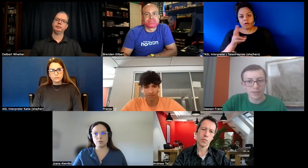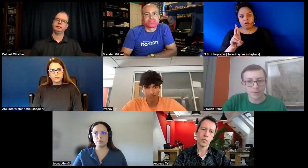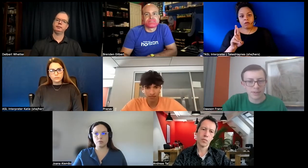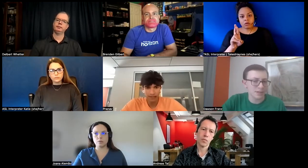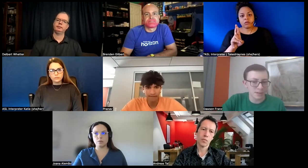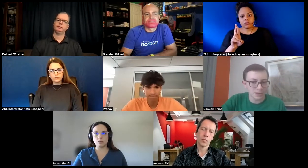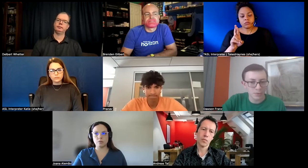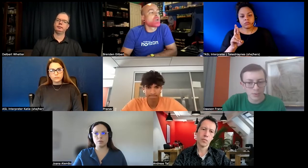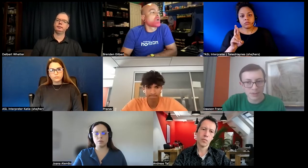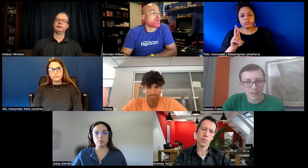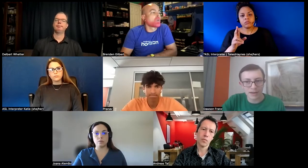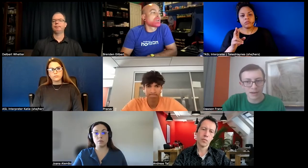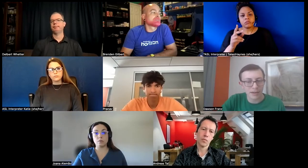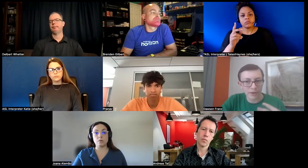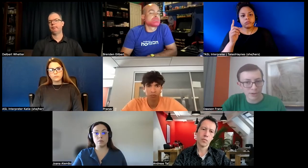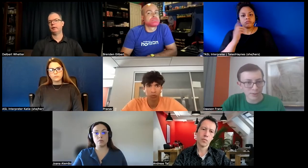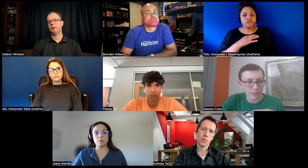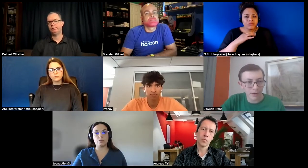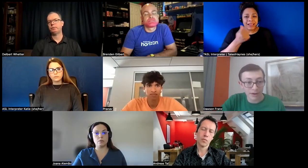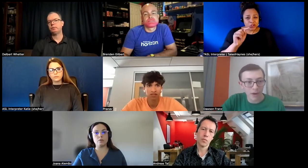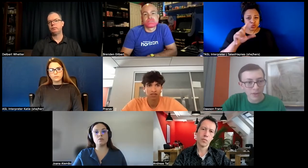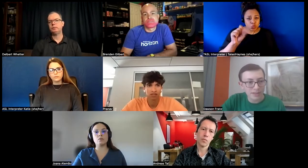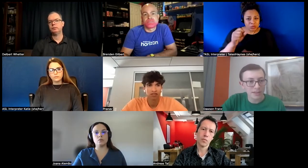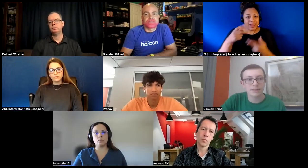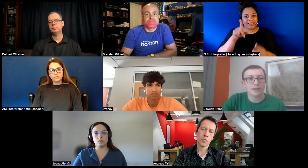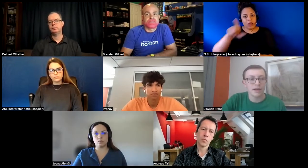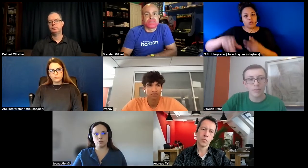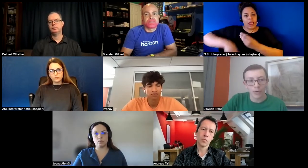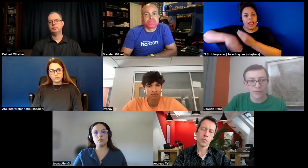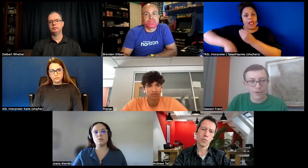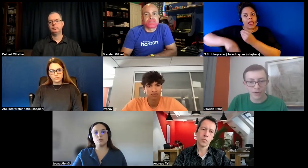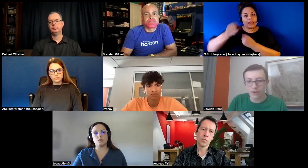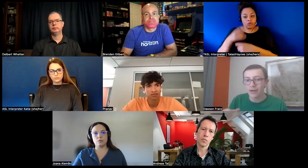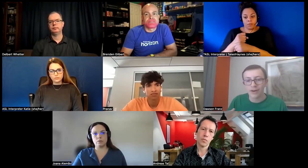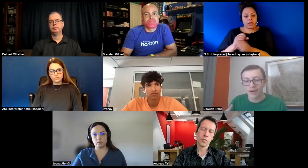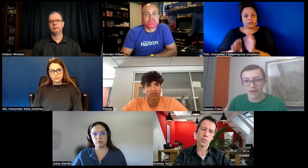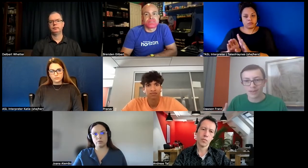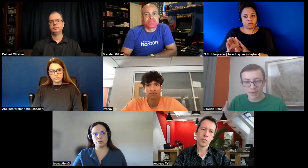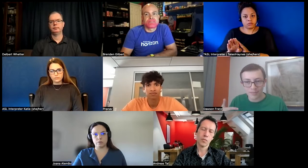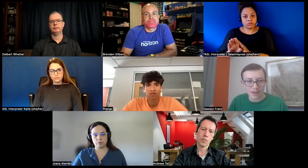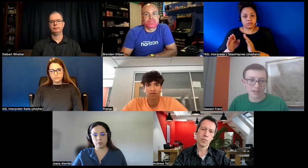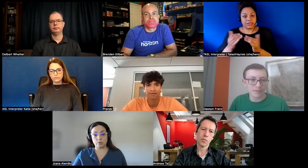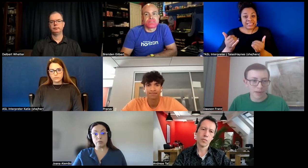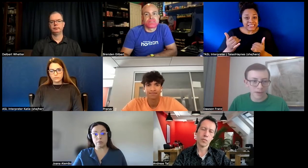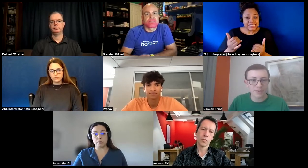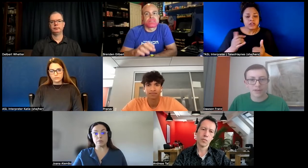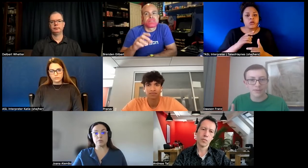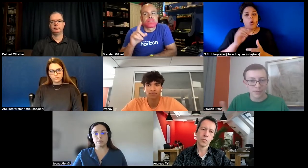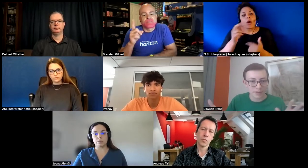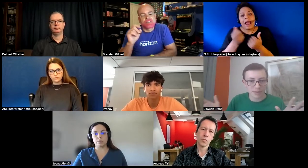if there's any tools that allow you to do that right now that exist um or if there are some that are being developed and if anyone's